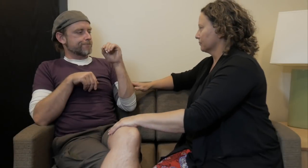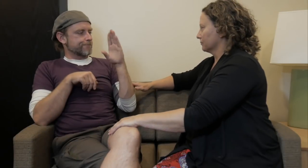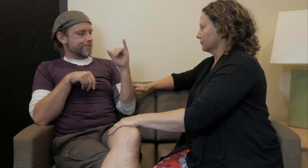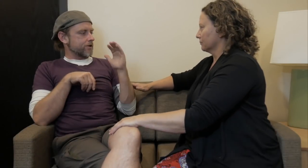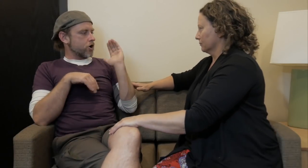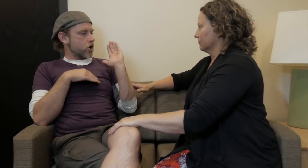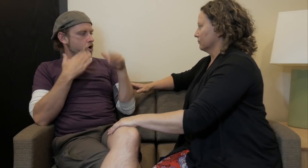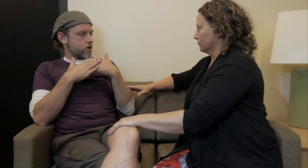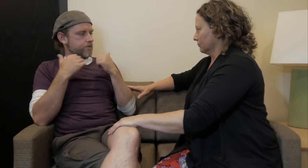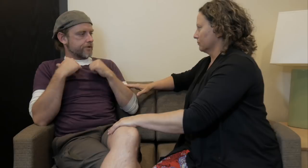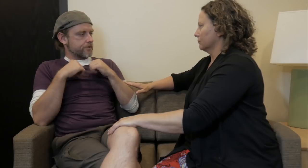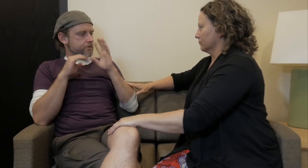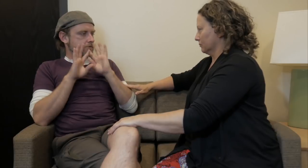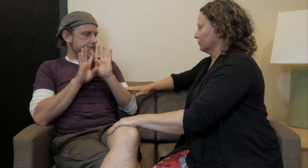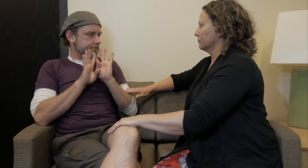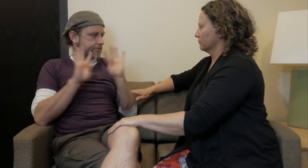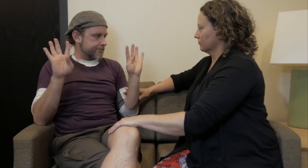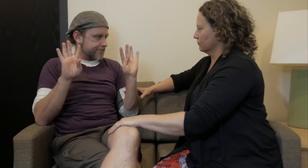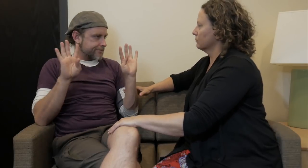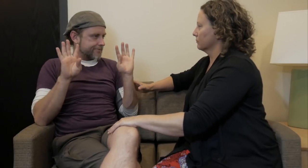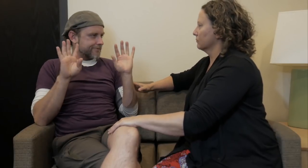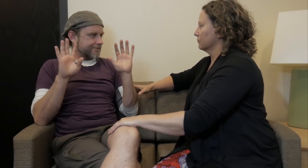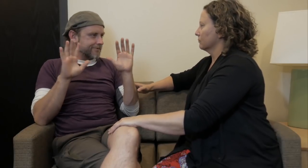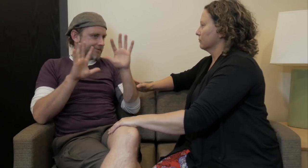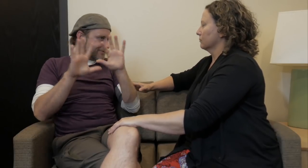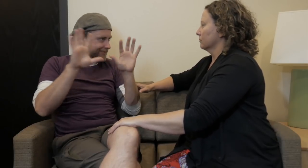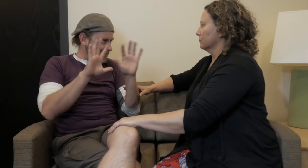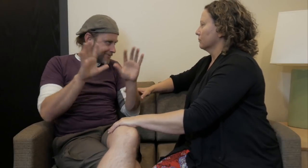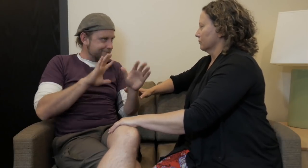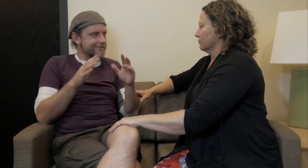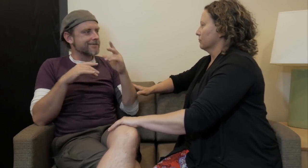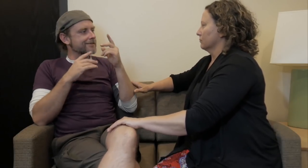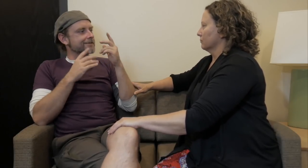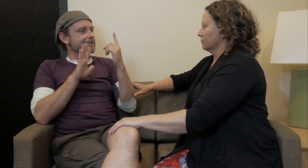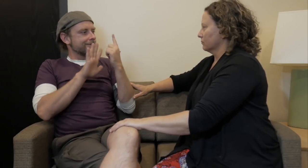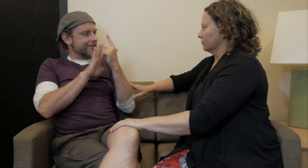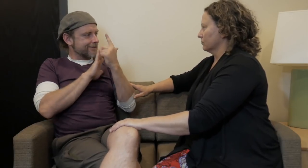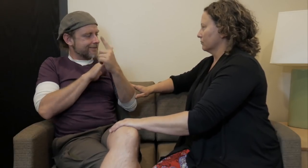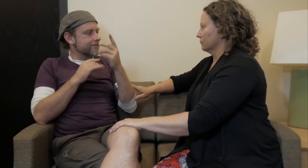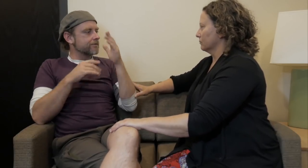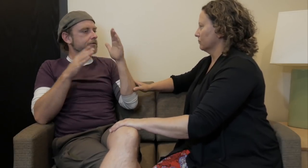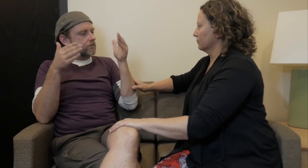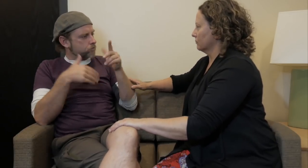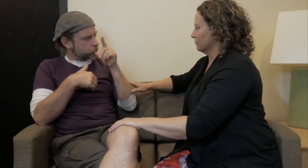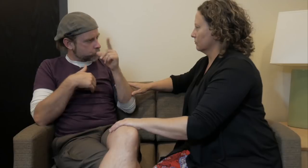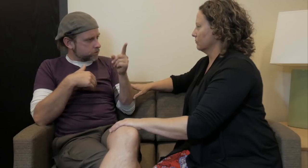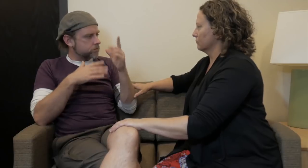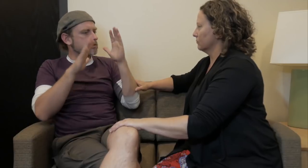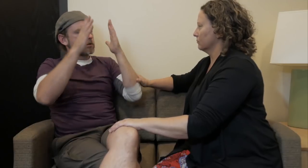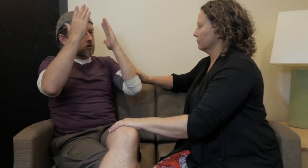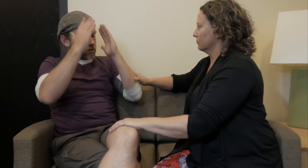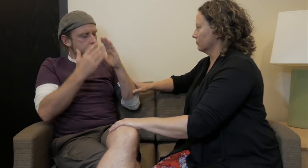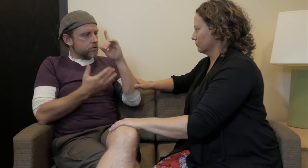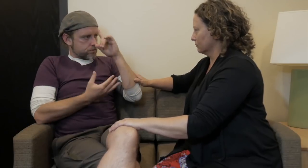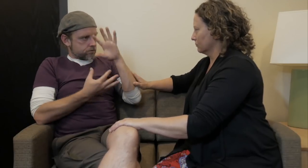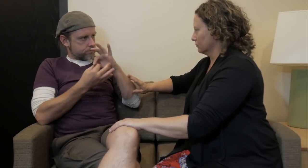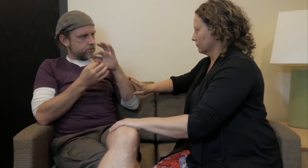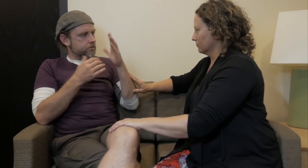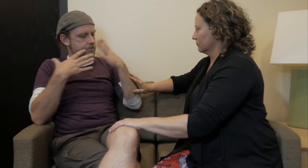We start in the lobby, where all the actors line up. The patrons will take turns meeting the actors and feeling their costumes,